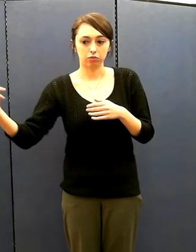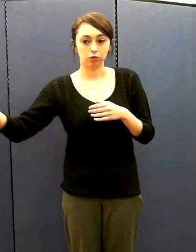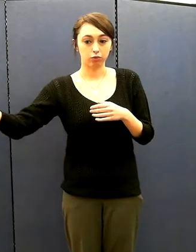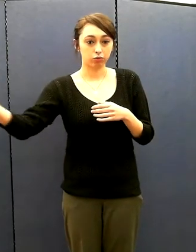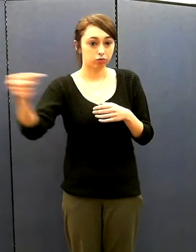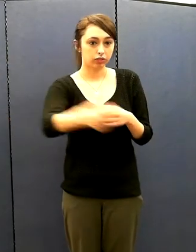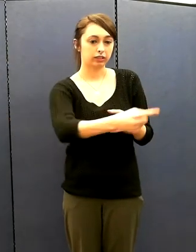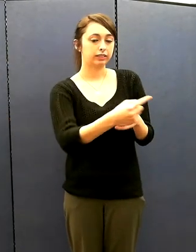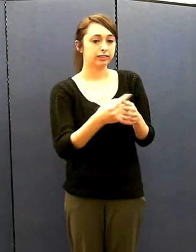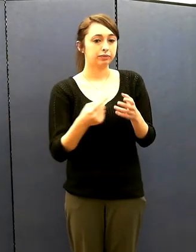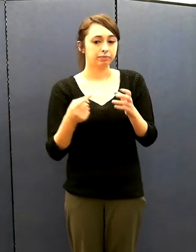But it's a bit.